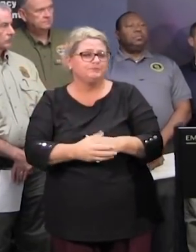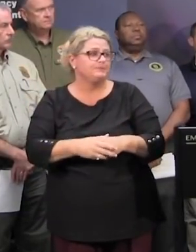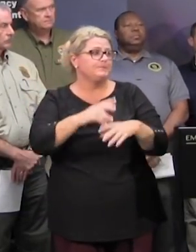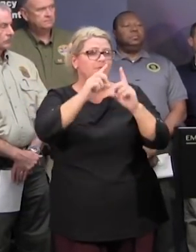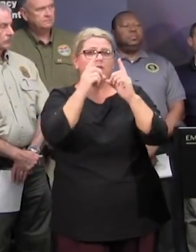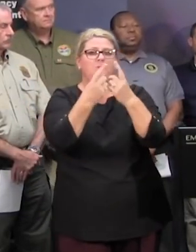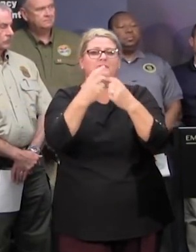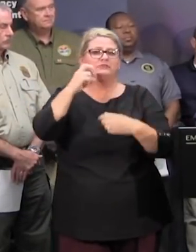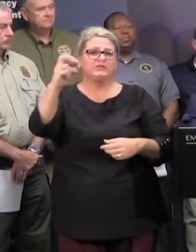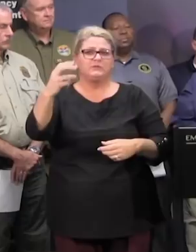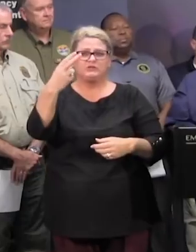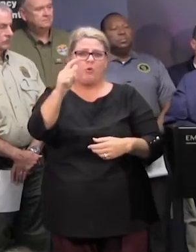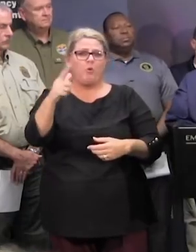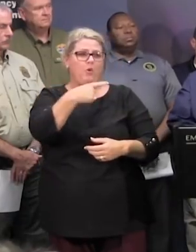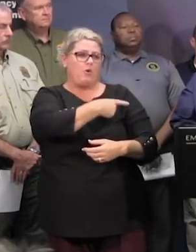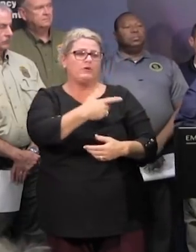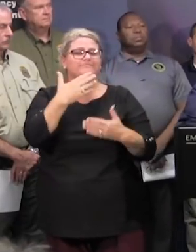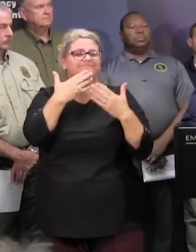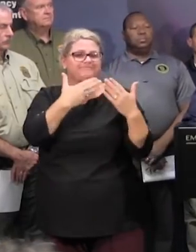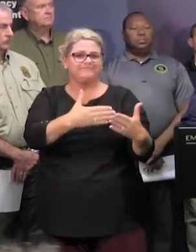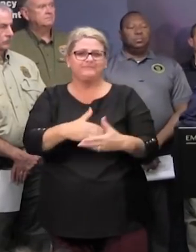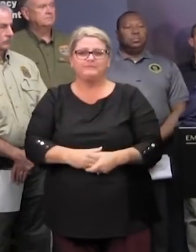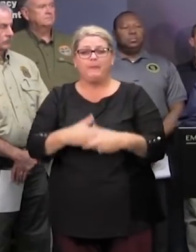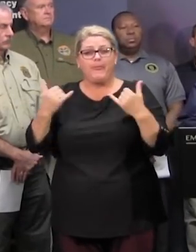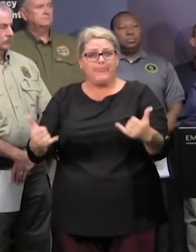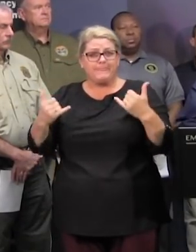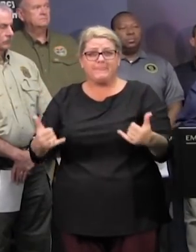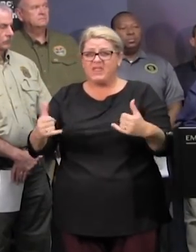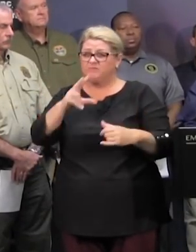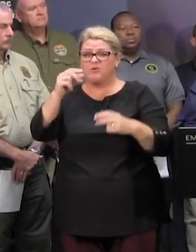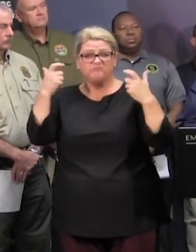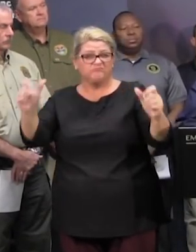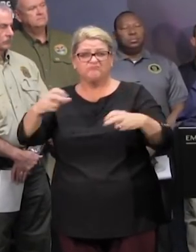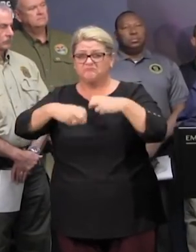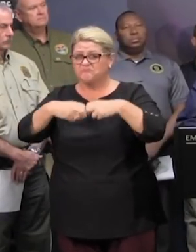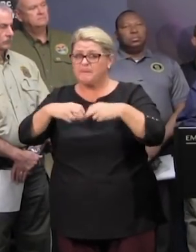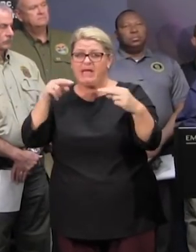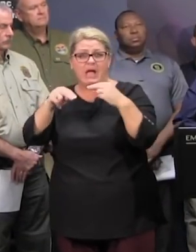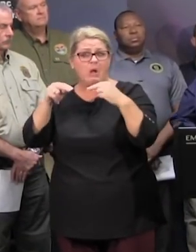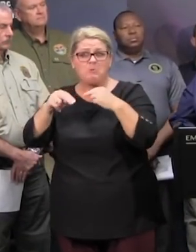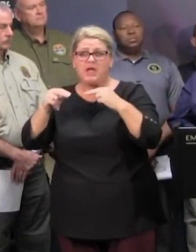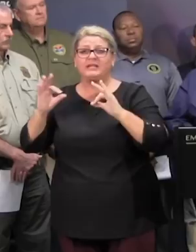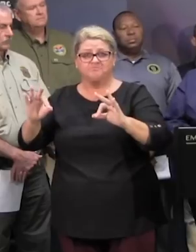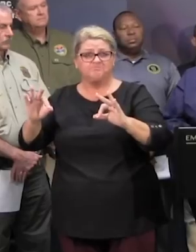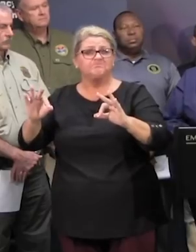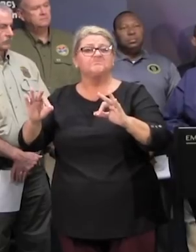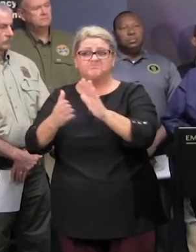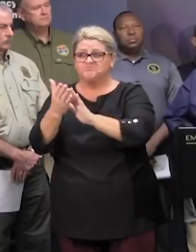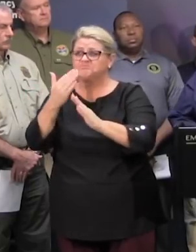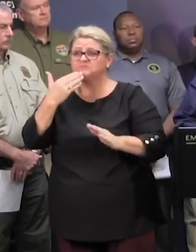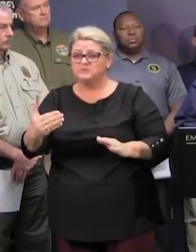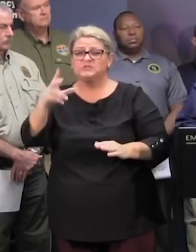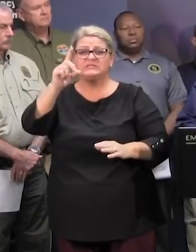thank you governor currently there are no major issues on our highways across the state the dot crews